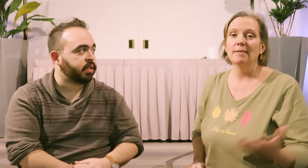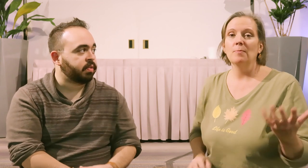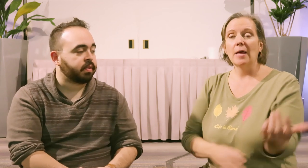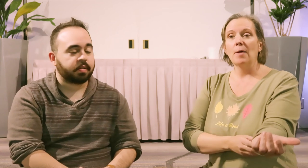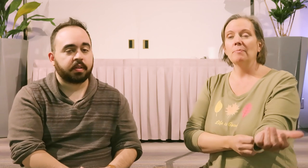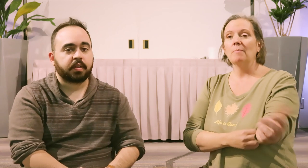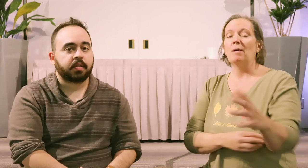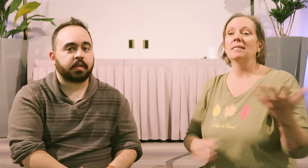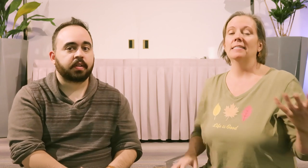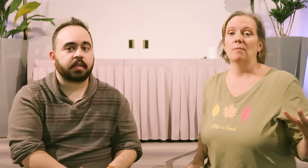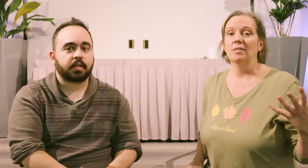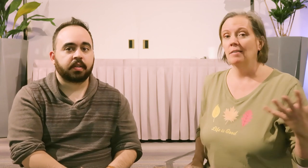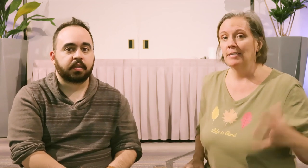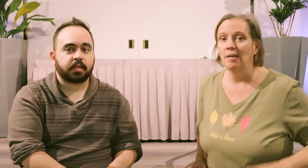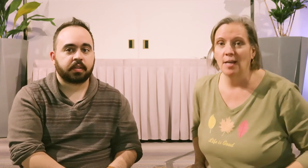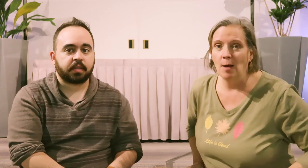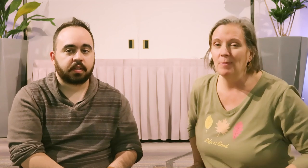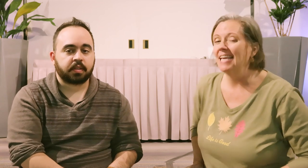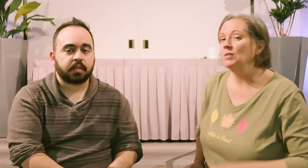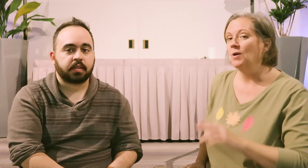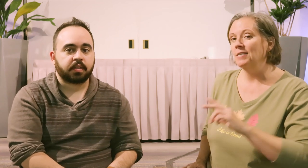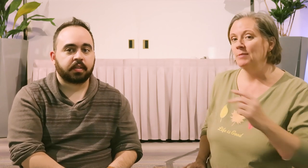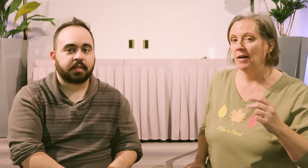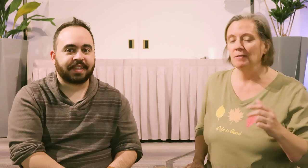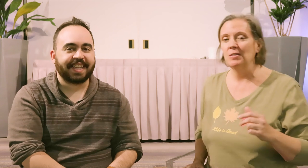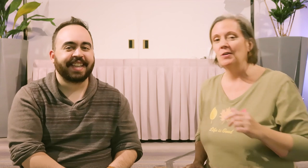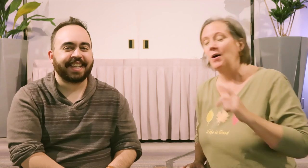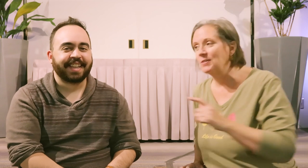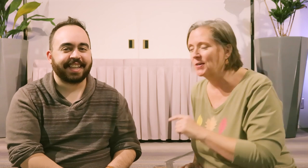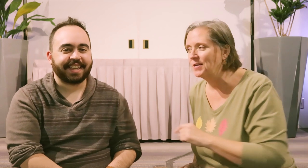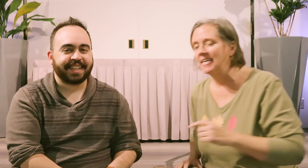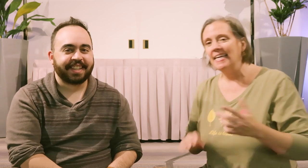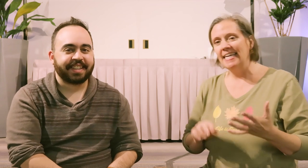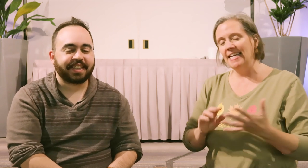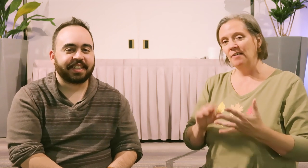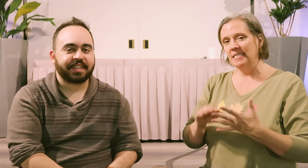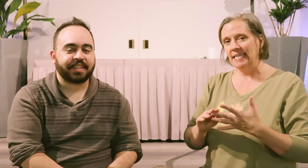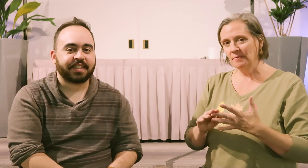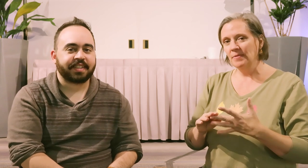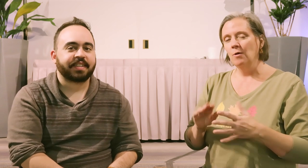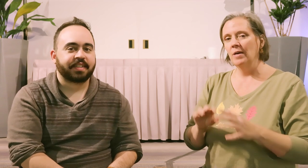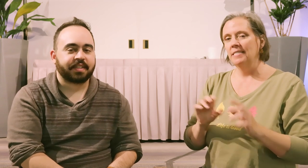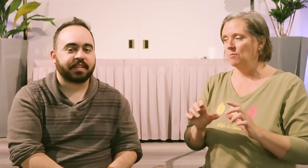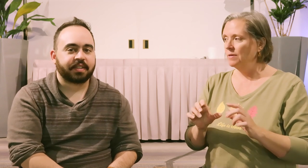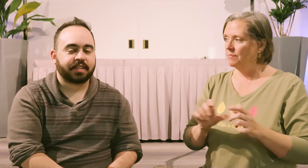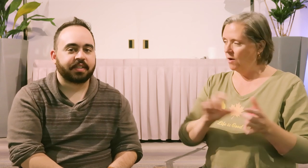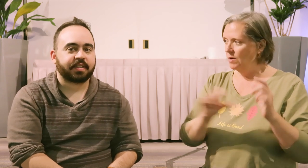you do. My website's deboradondalinger.com, but that's too hard to spell. So you can also go to EFT with Deborah, all one